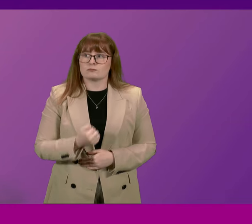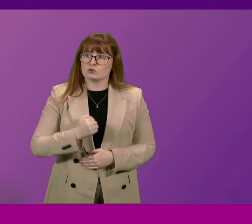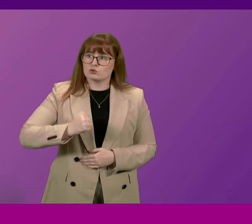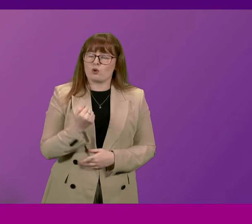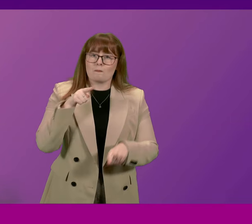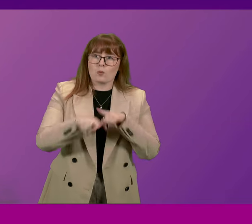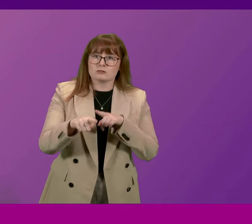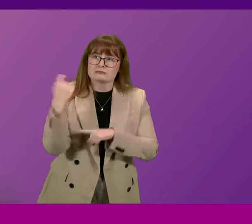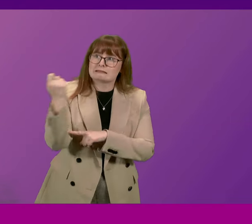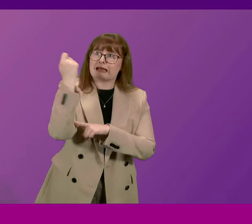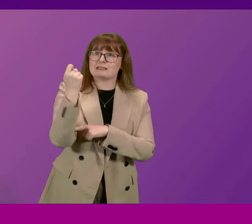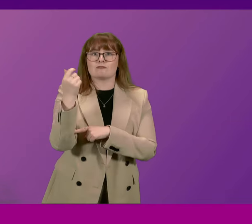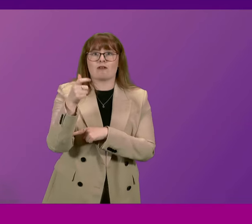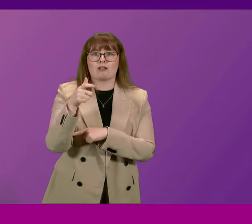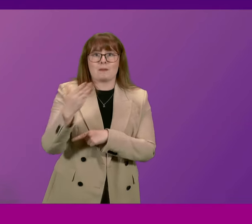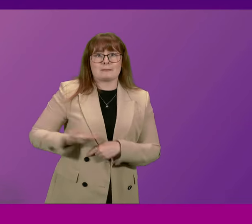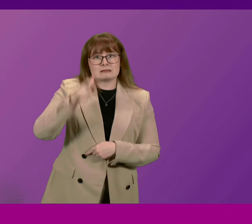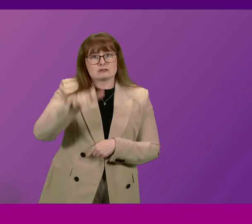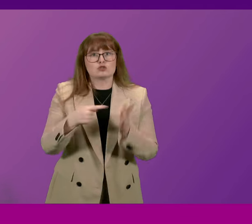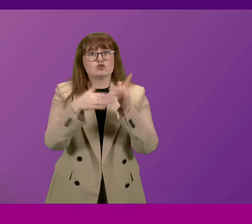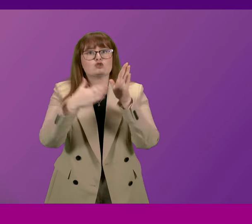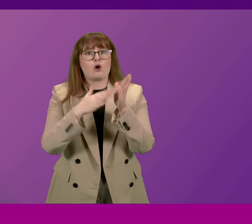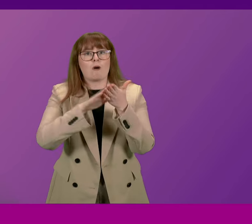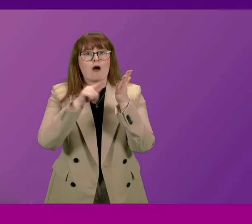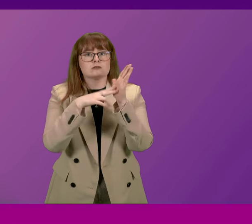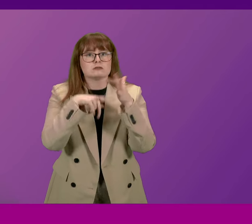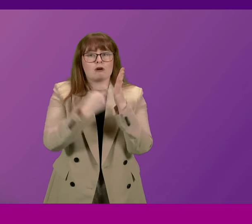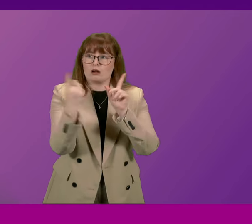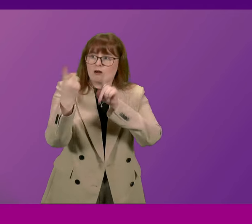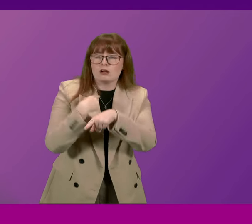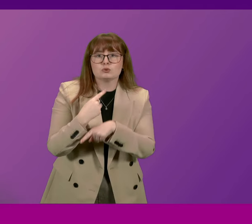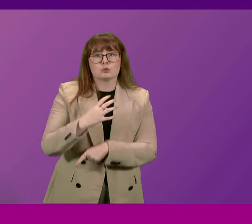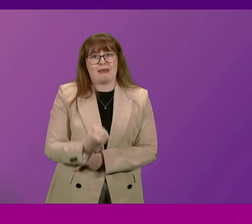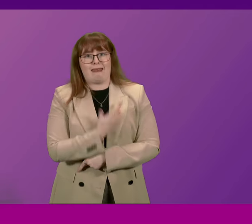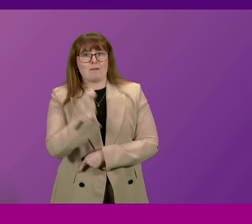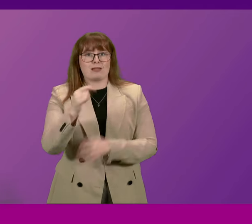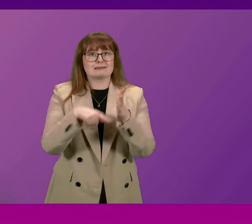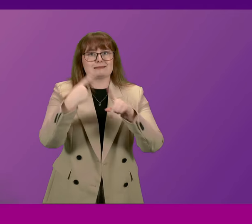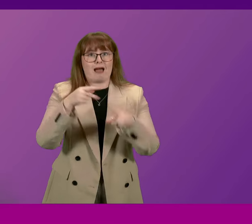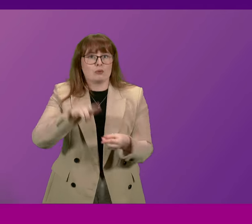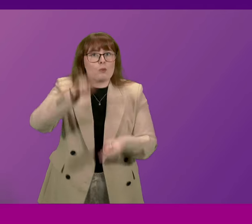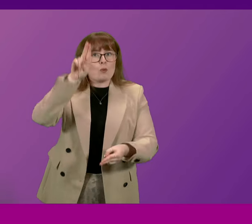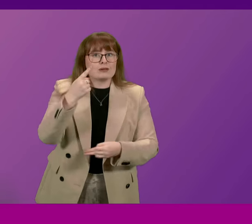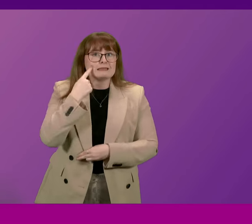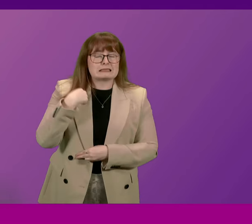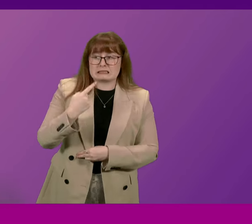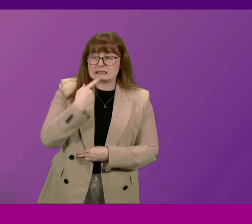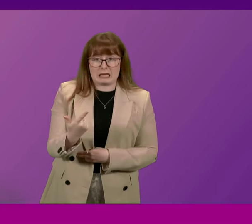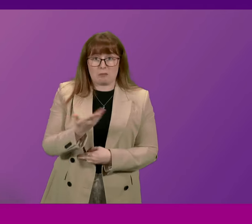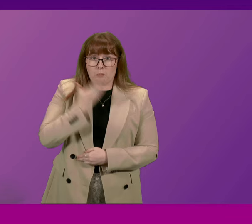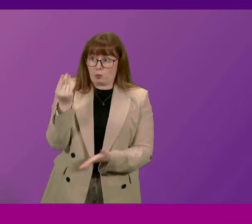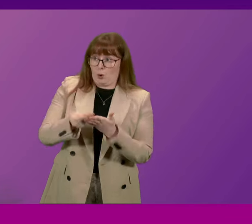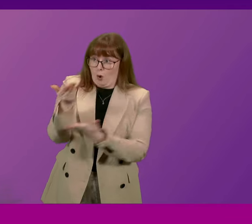successful businessmen, Sir Tom Hunter, responded to Labour's tax rises last week by saying, there's no economy